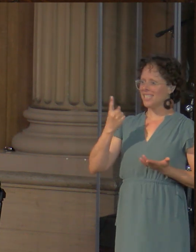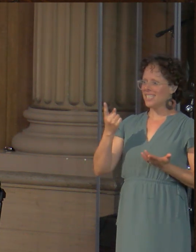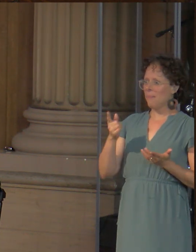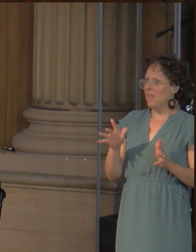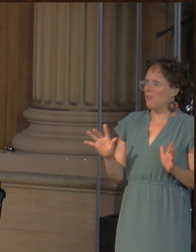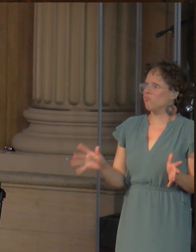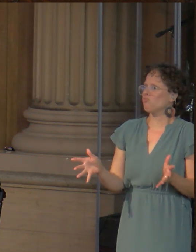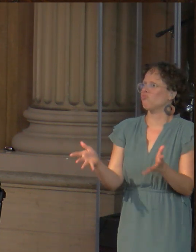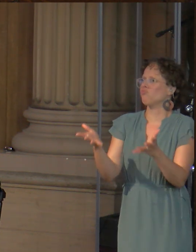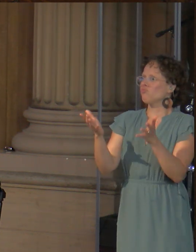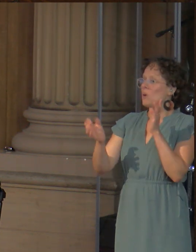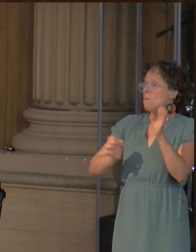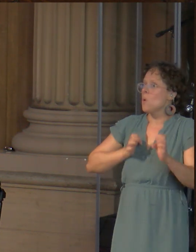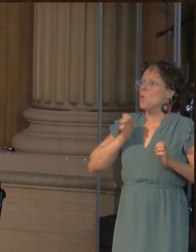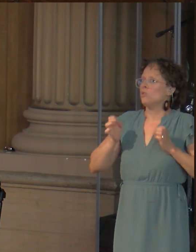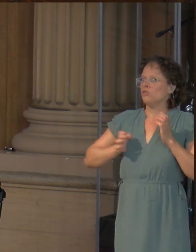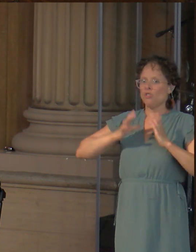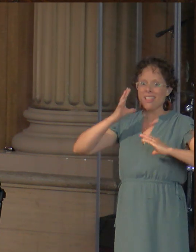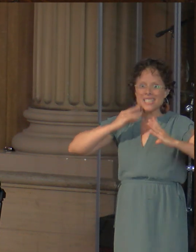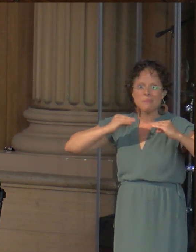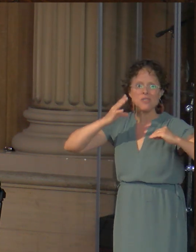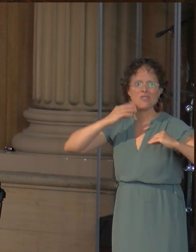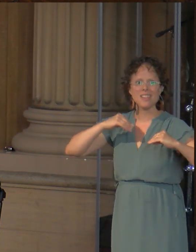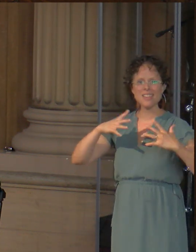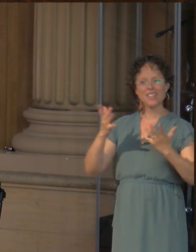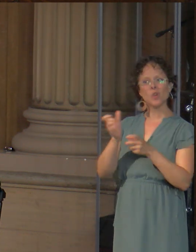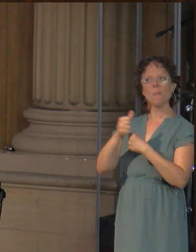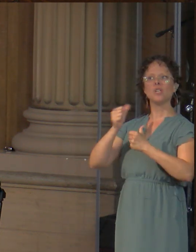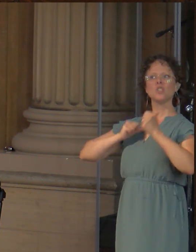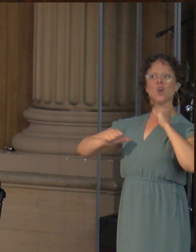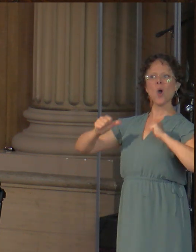that will prove that he's around or maybe make a show that will make him show up.